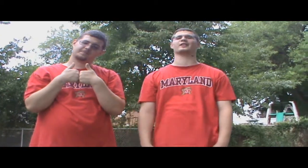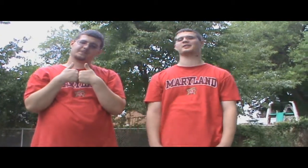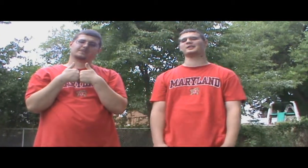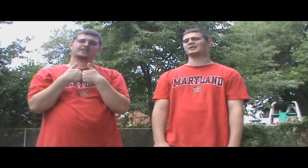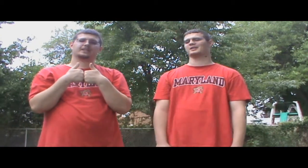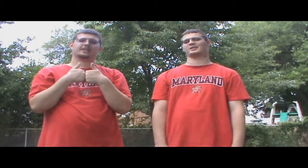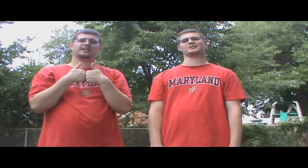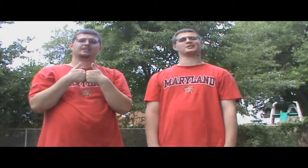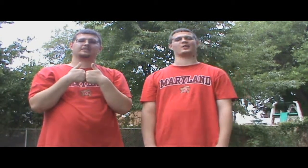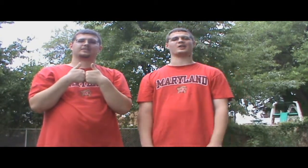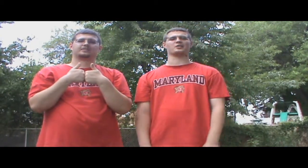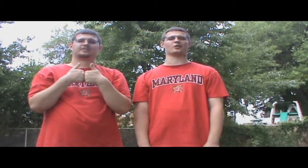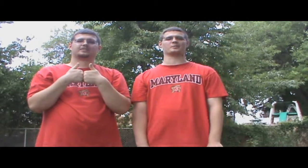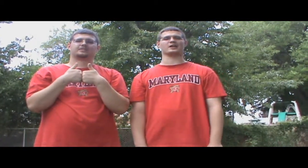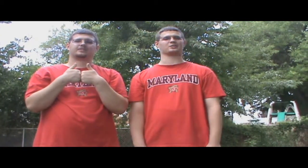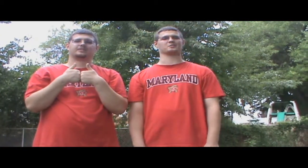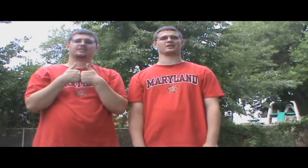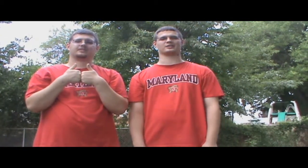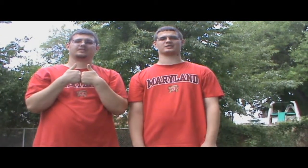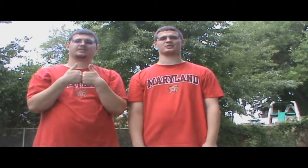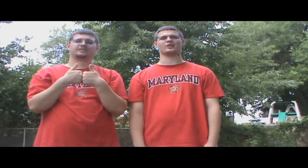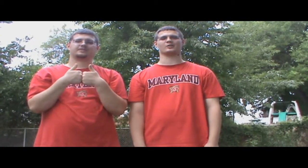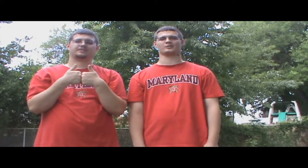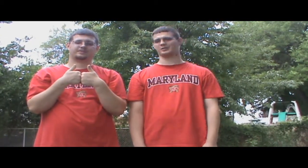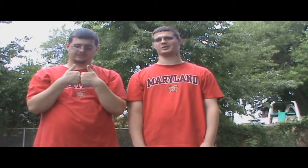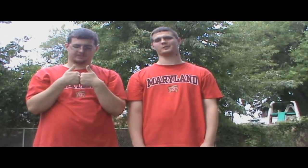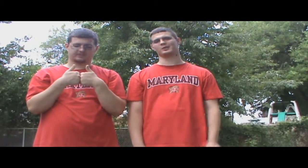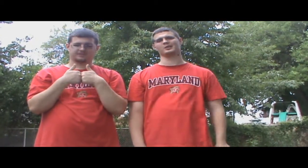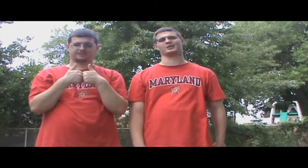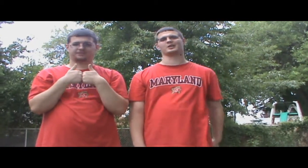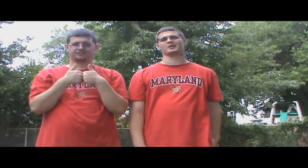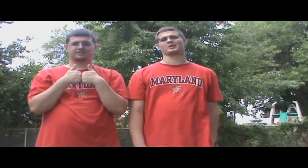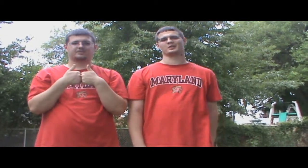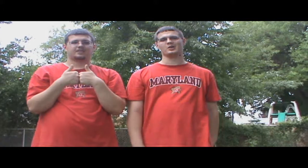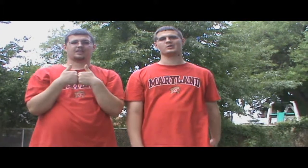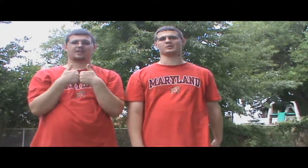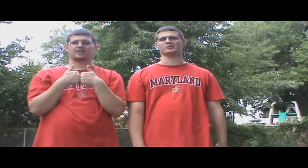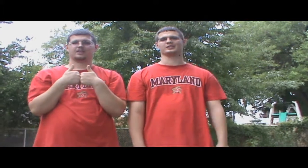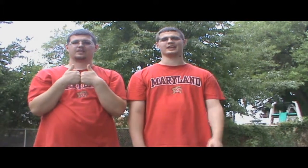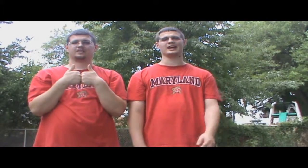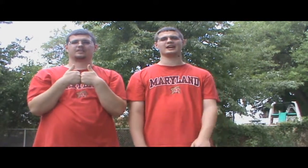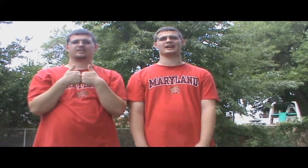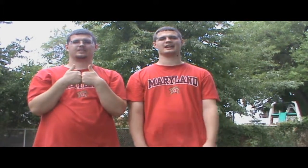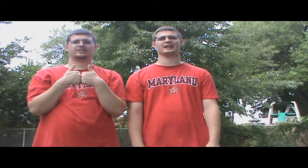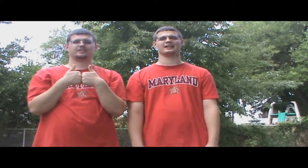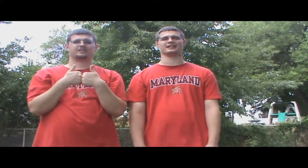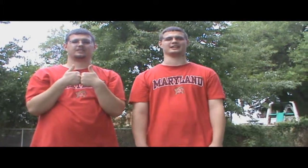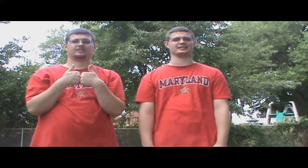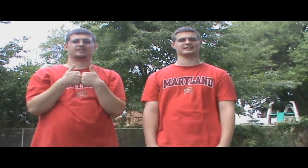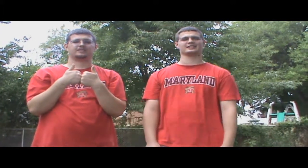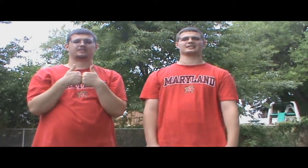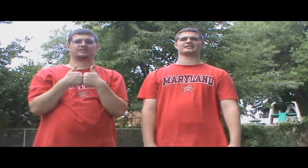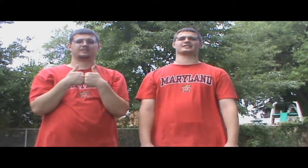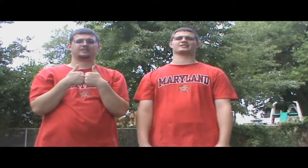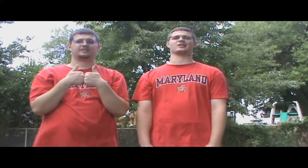even have... It's annoying bathroom breaks or song with the Wii U. Yay. So,